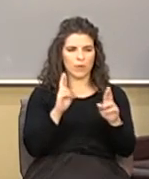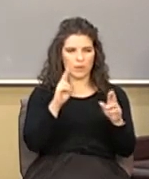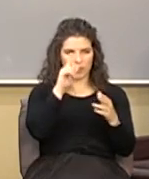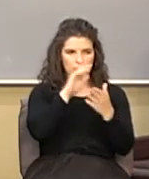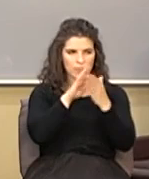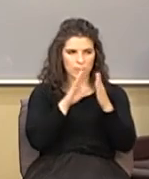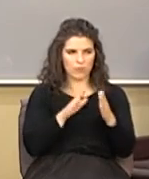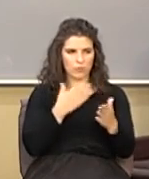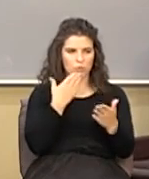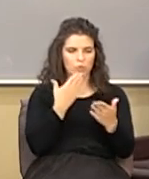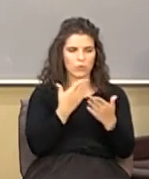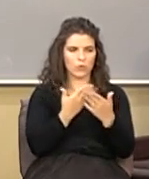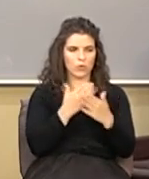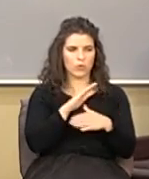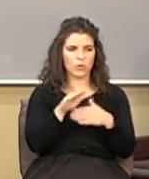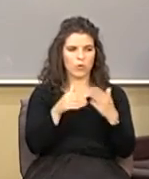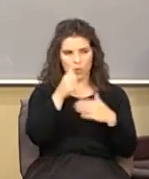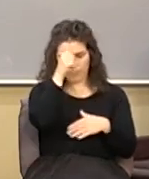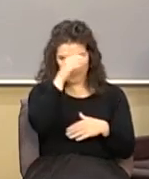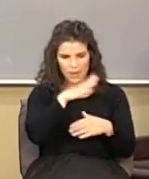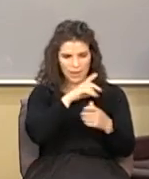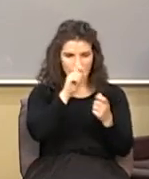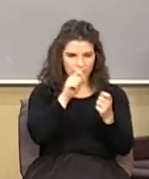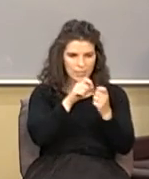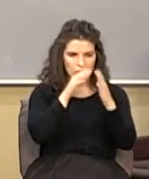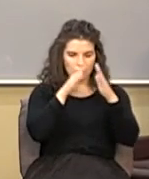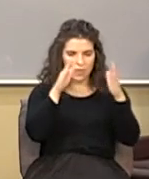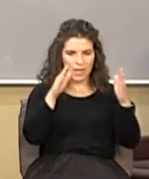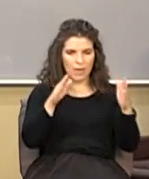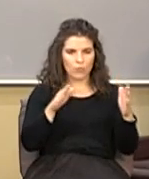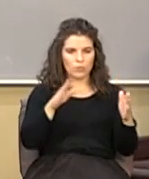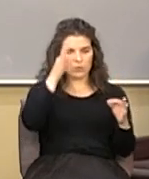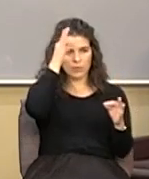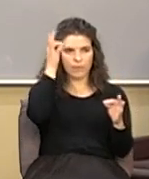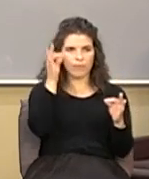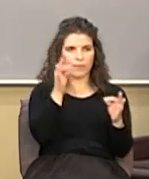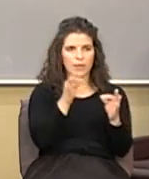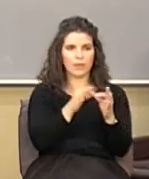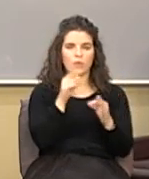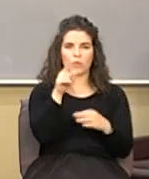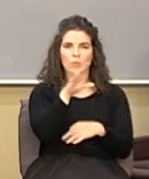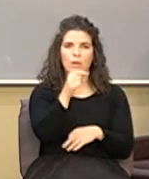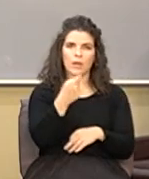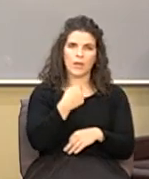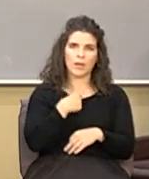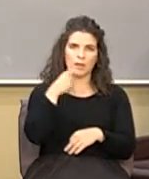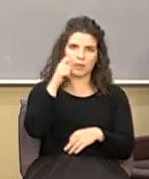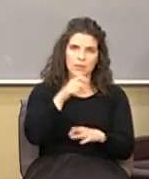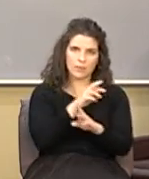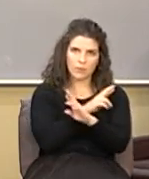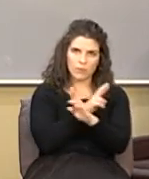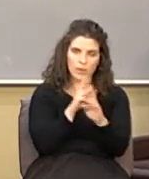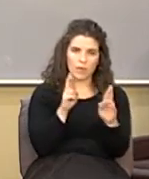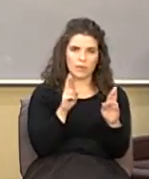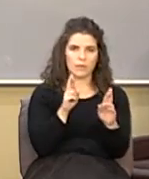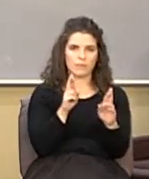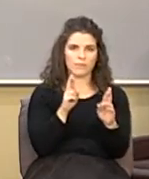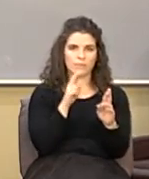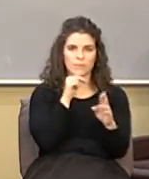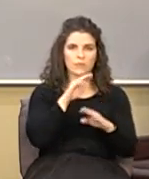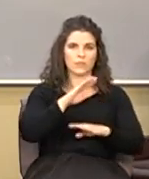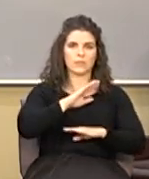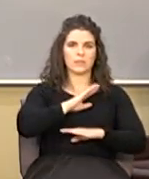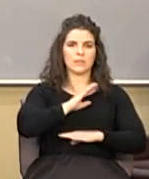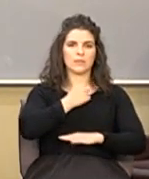all men especially those of the household of faith you and I need to be on the lookout not just to satisfy